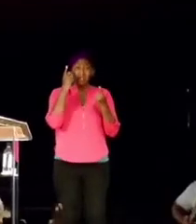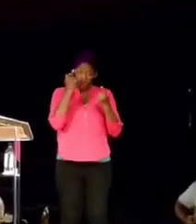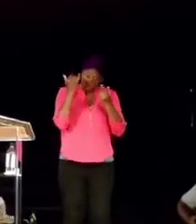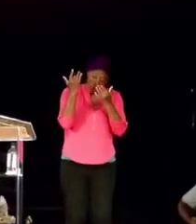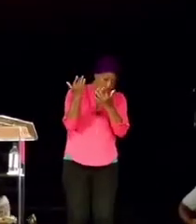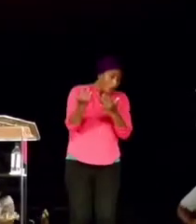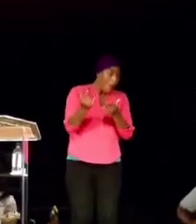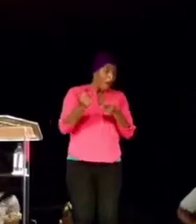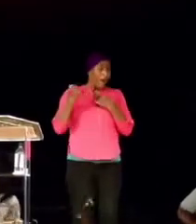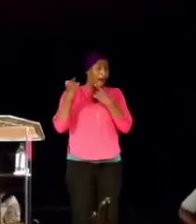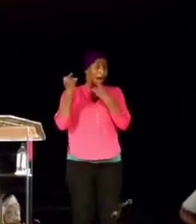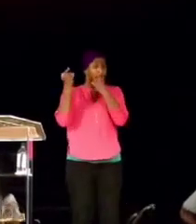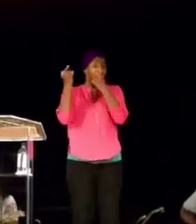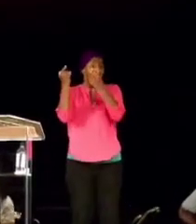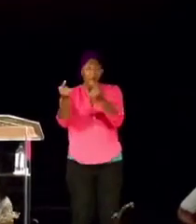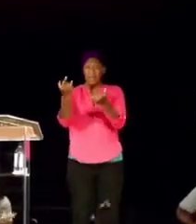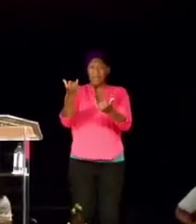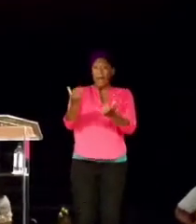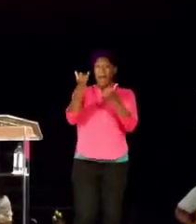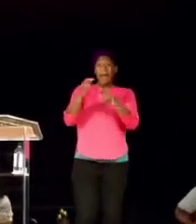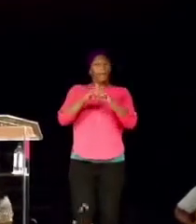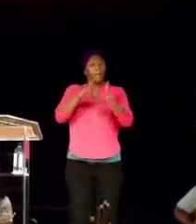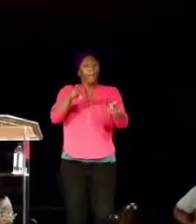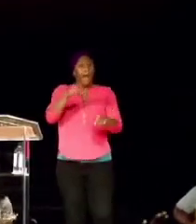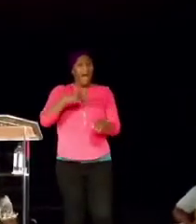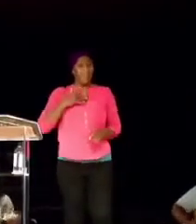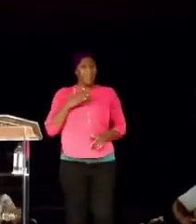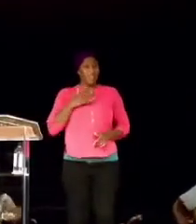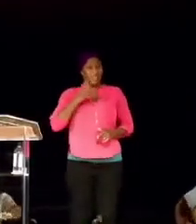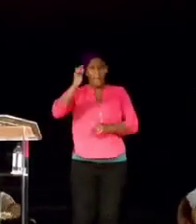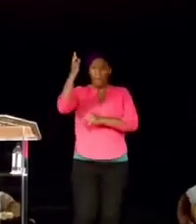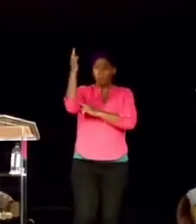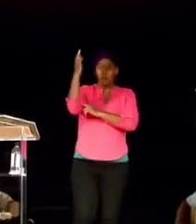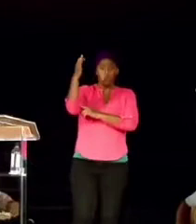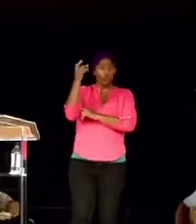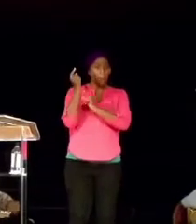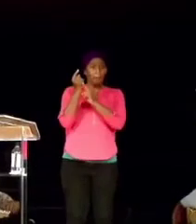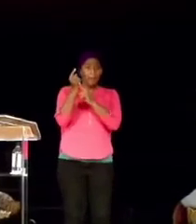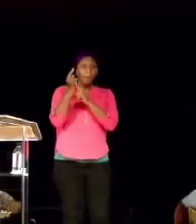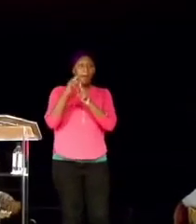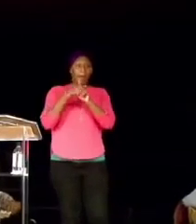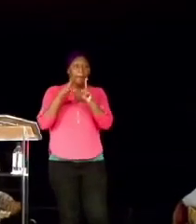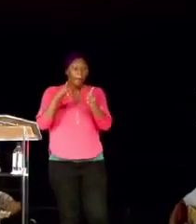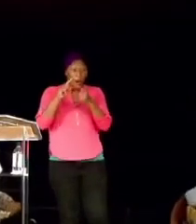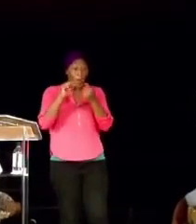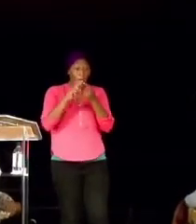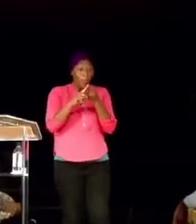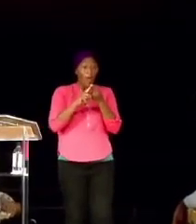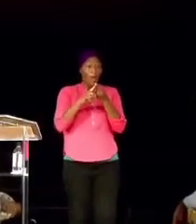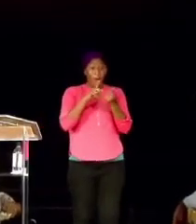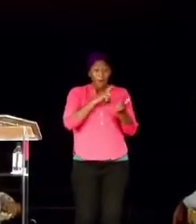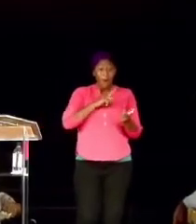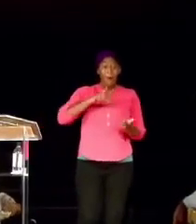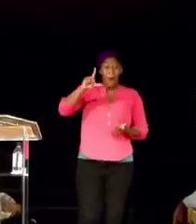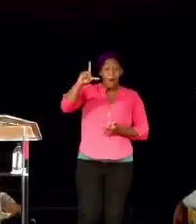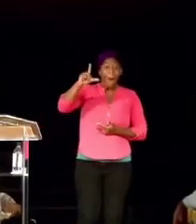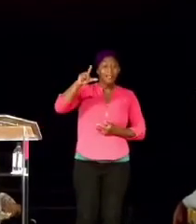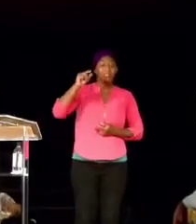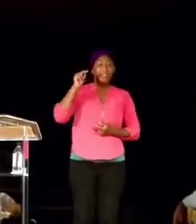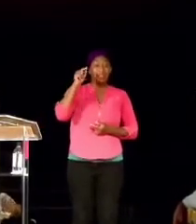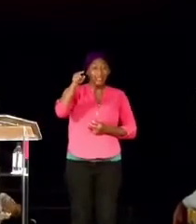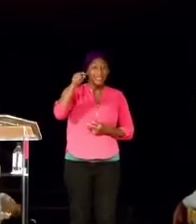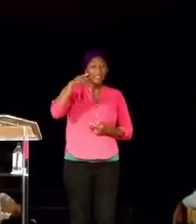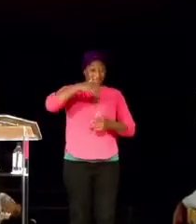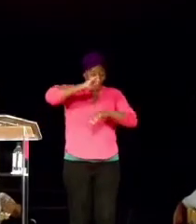little too long. I feel like preaching for one minute here, but when the Lord He set